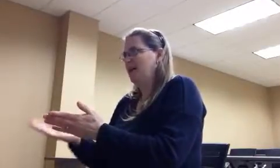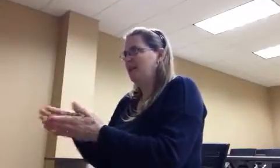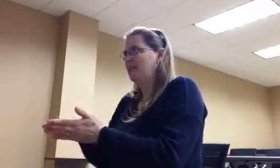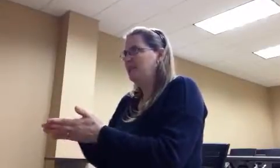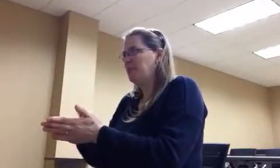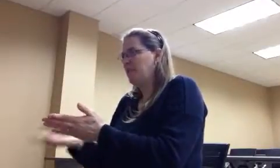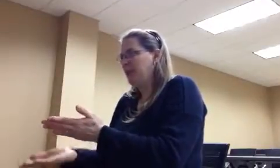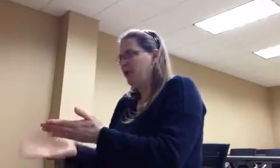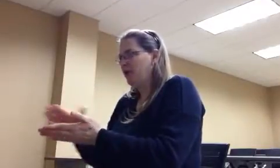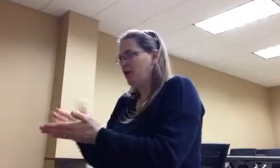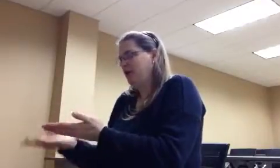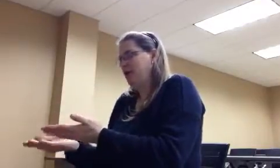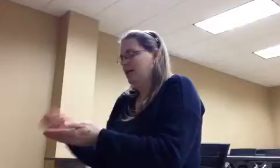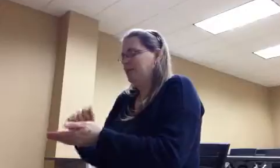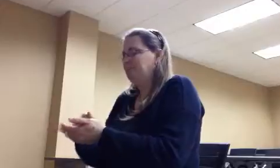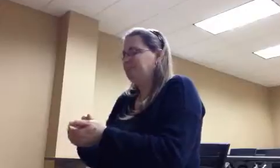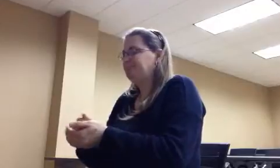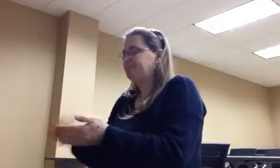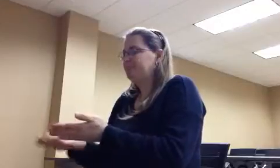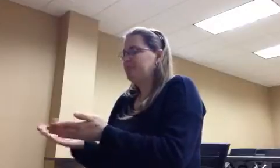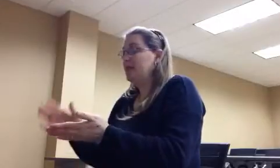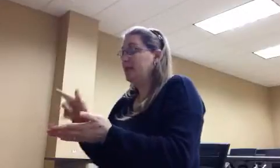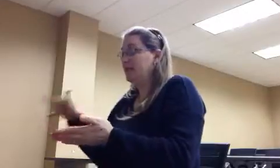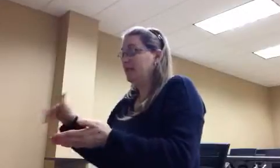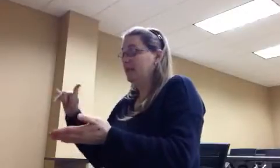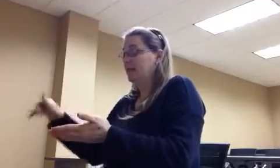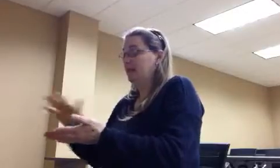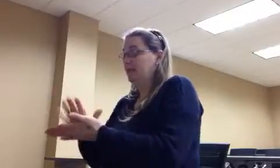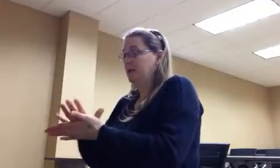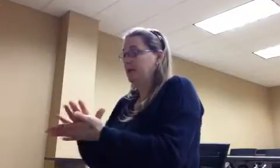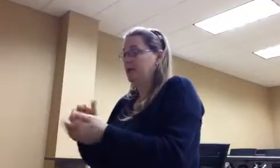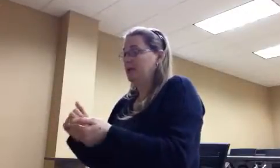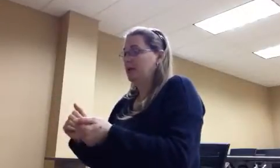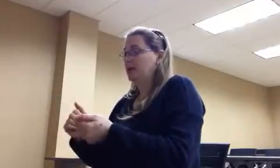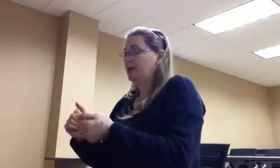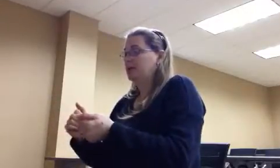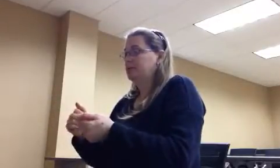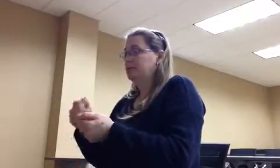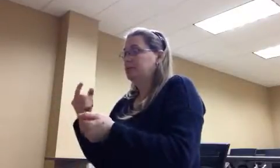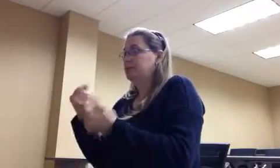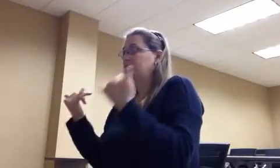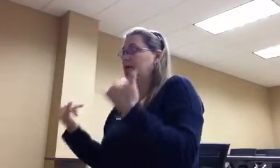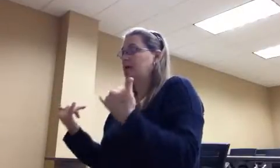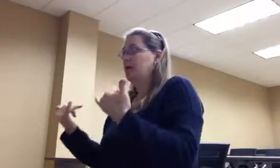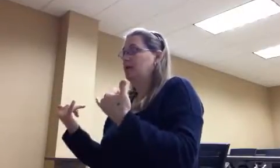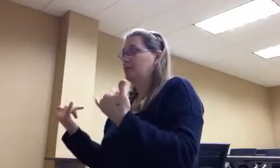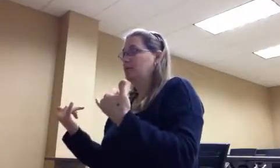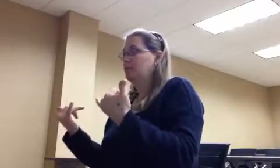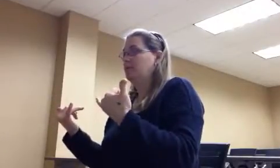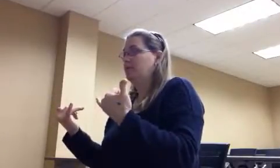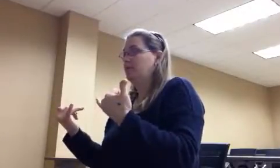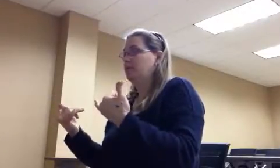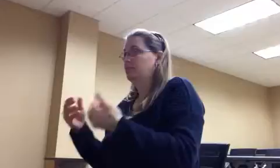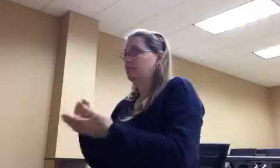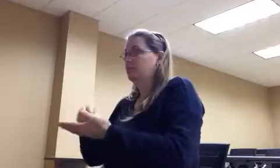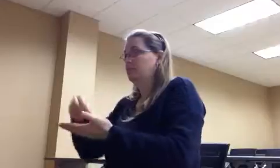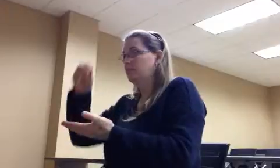the binder and that piece of paper. The thing we're doing next is we are going to learn how I get the